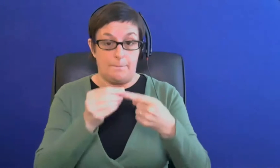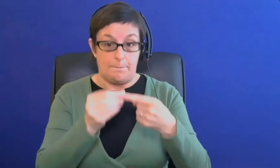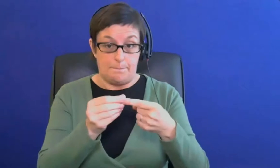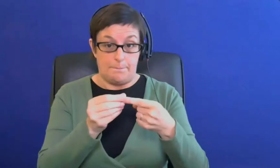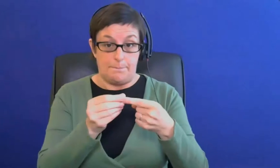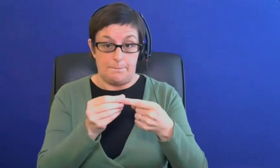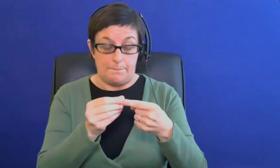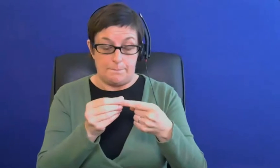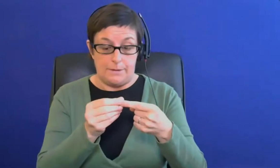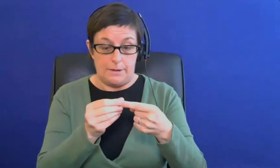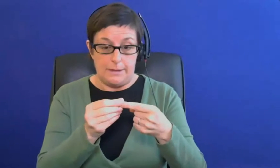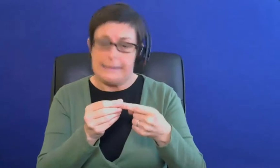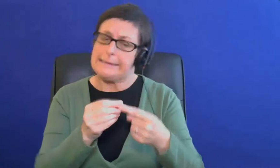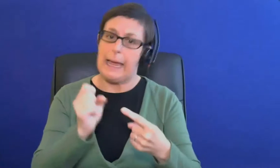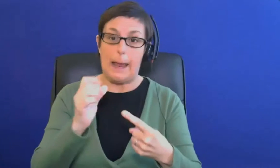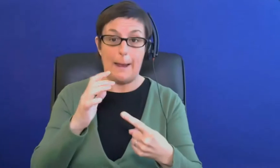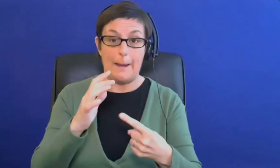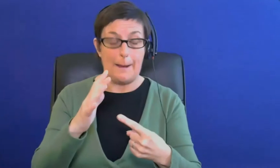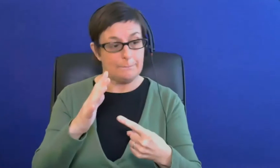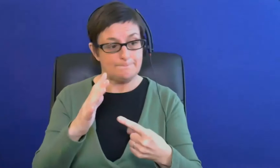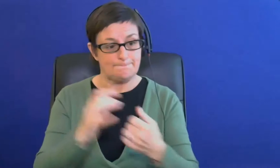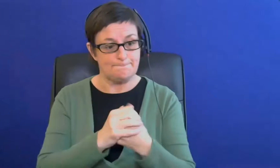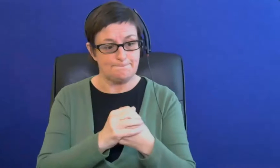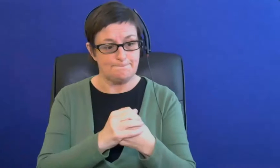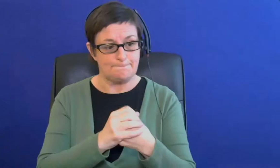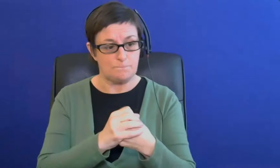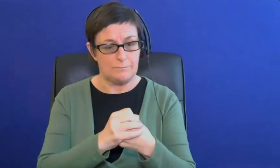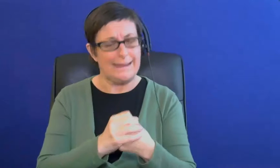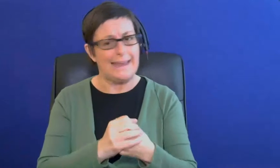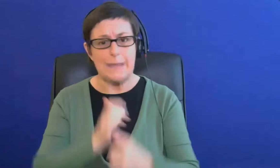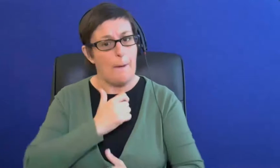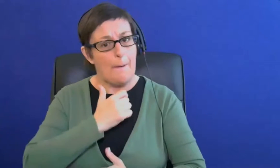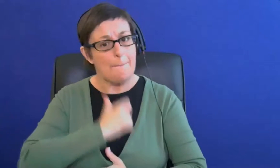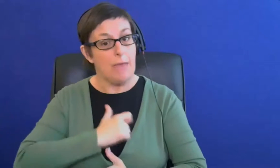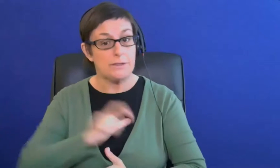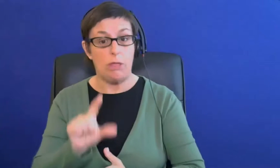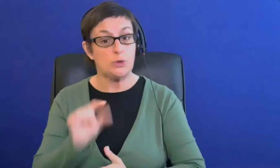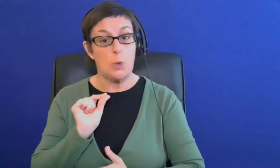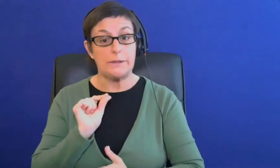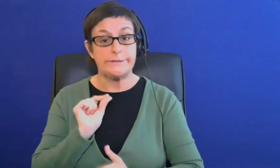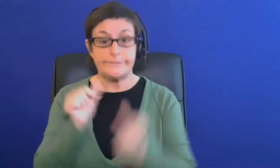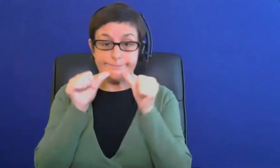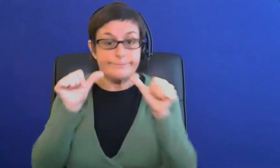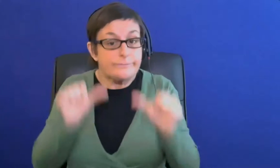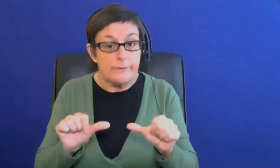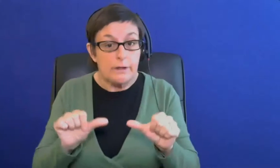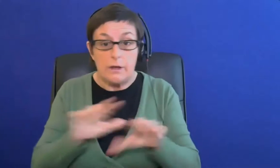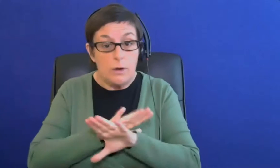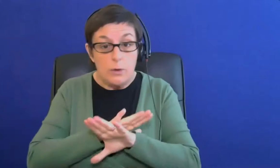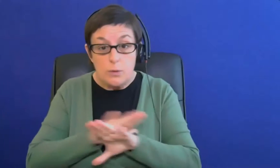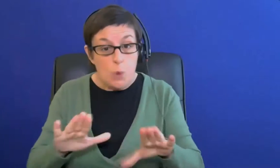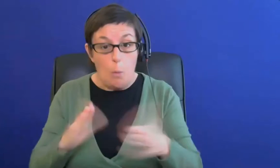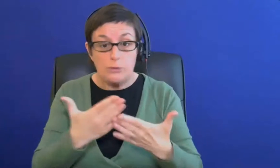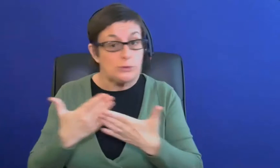i think it's really important to say that um it is a very personal preference um so if you do not want to share your information